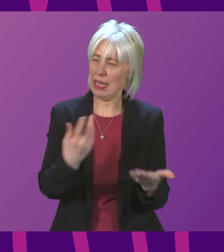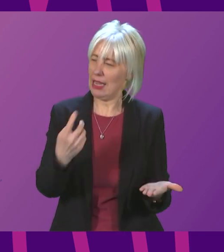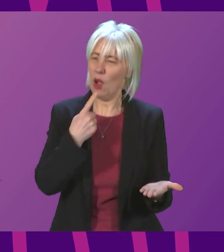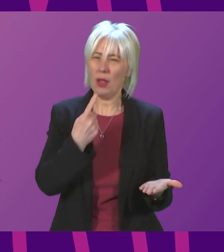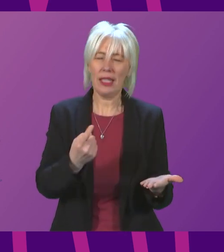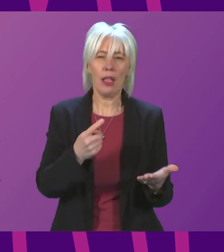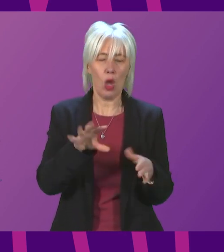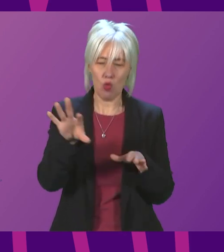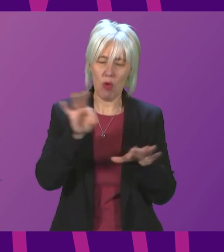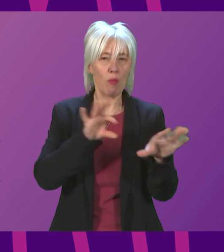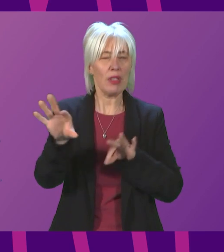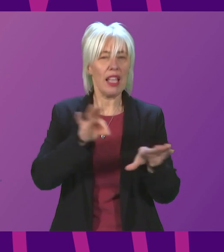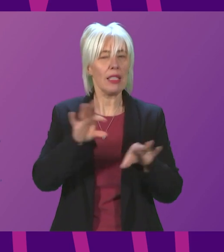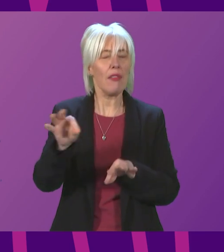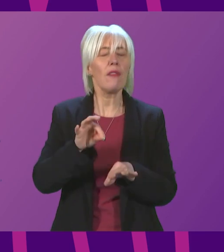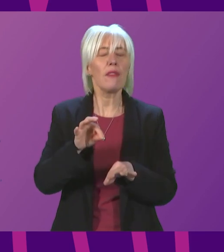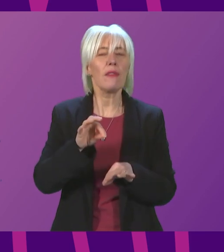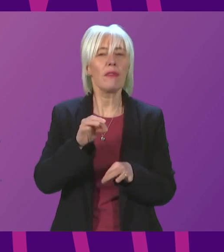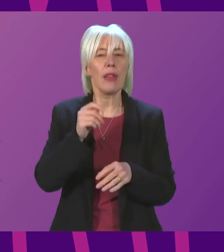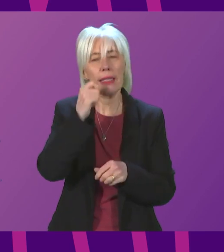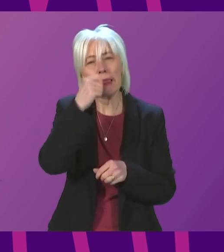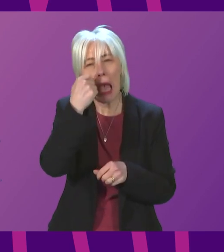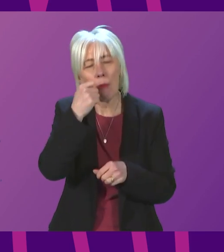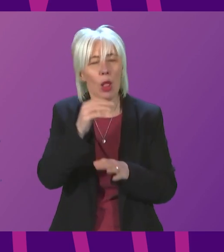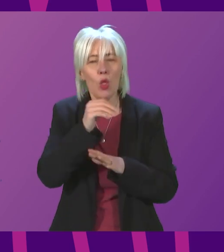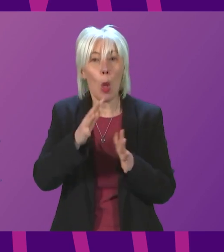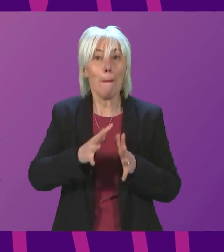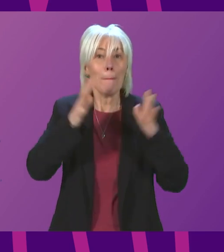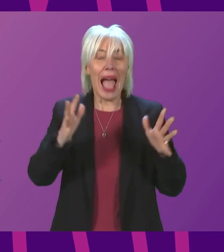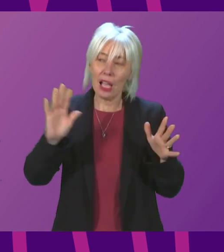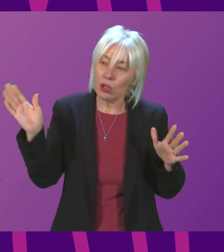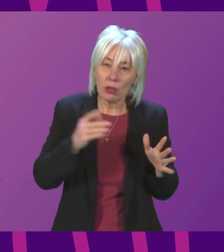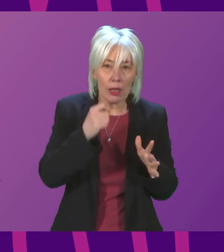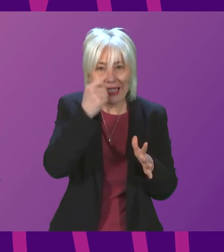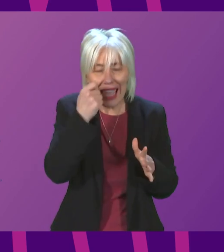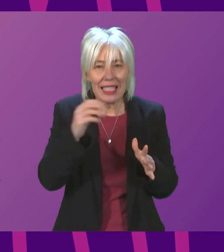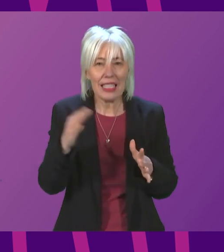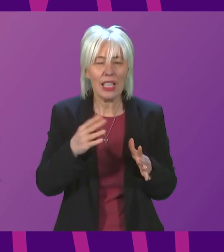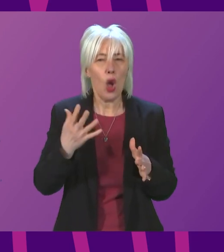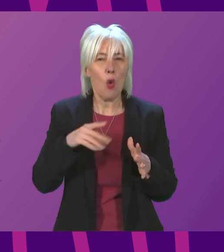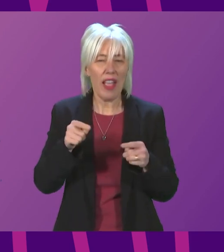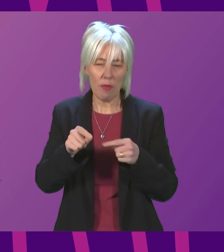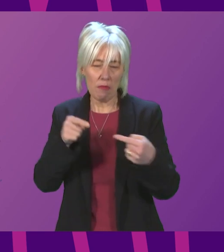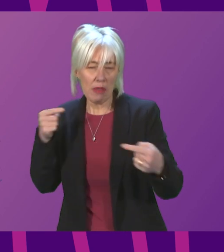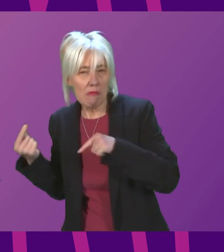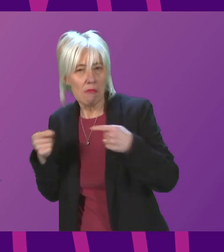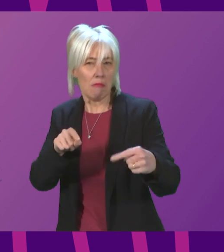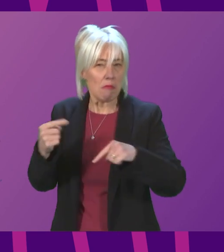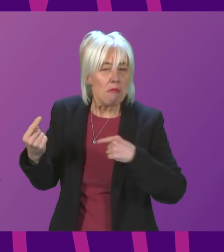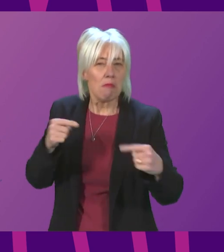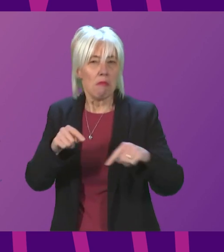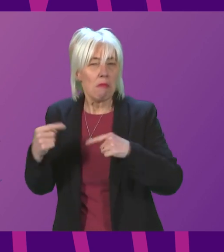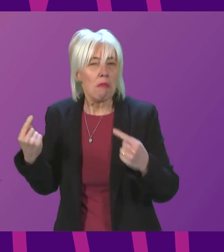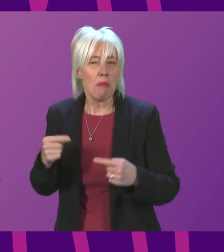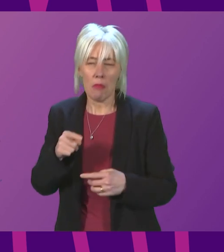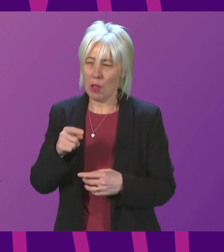sampling away from mass testing. So, why has the First Minister created a fight with the UK Government over this issue just weeks